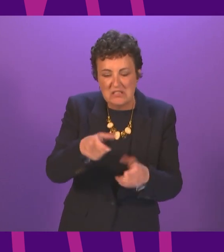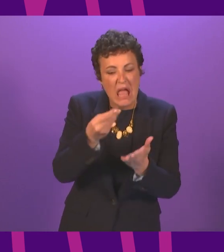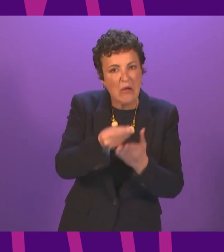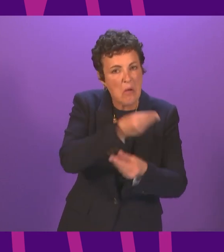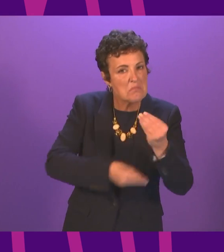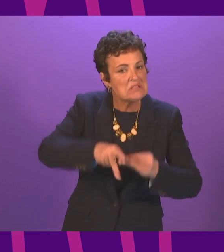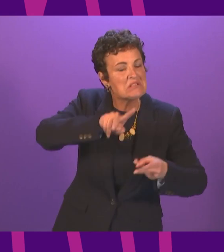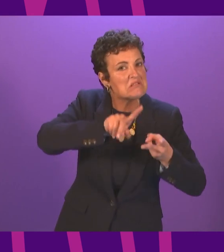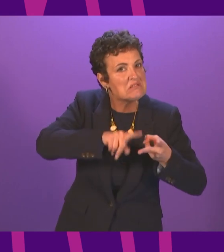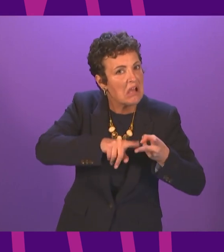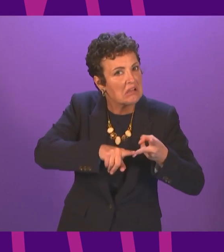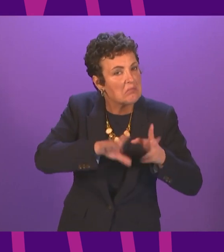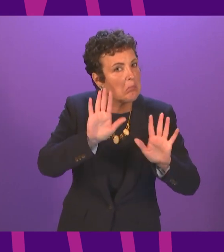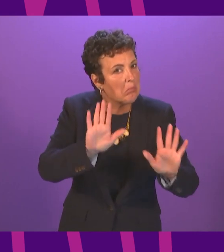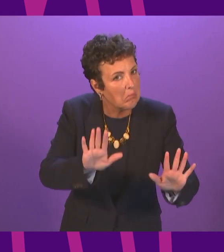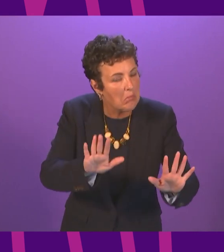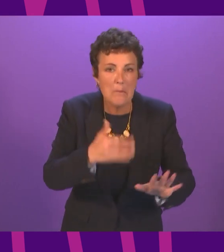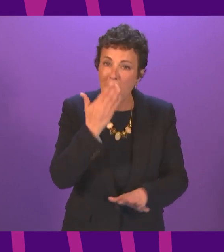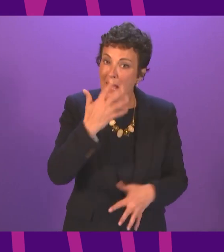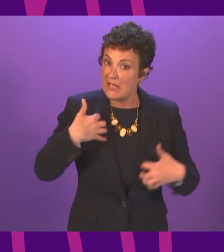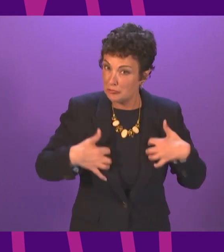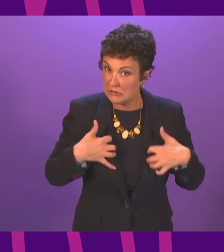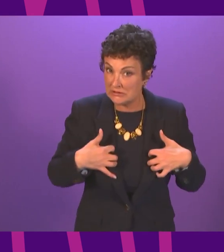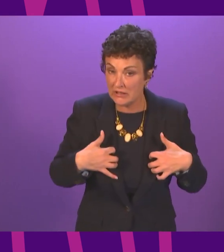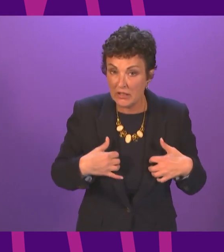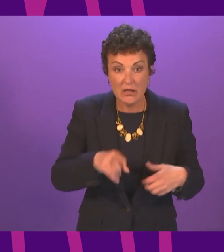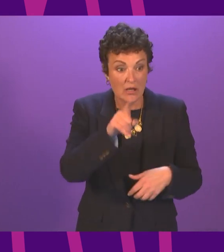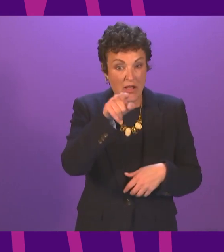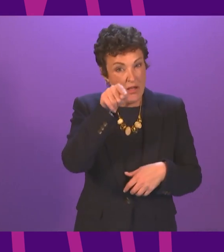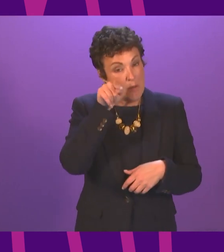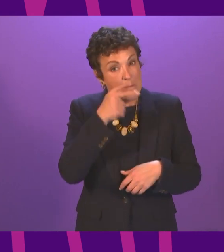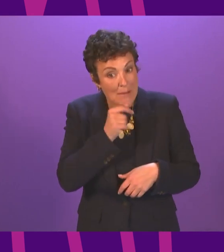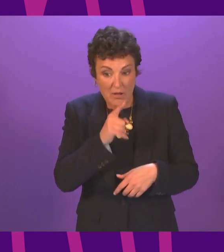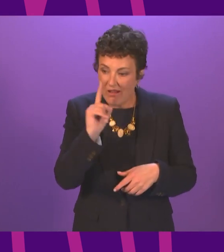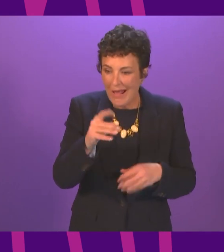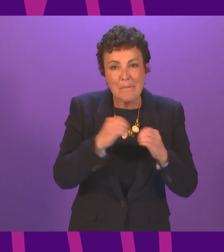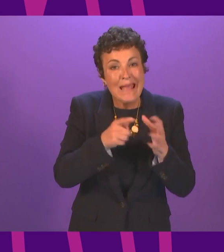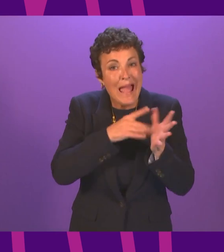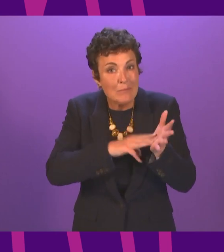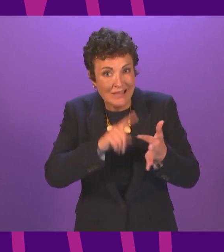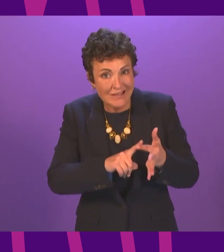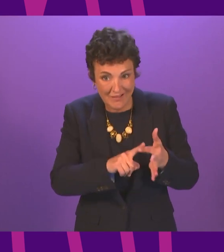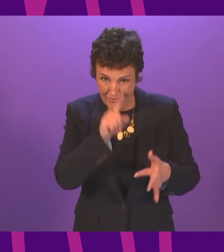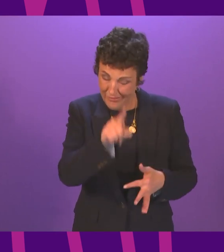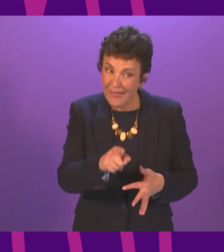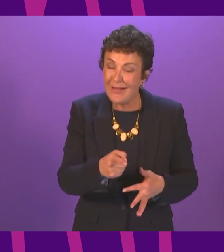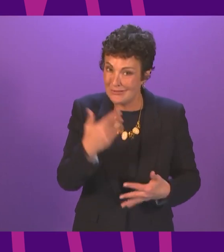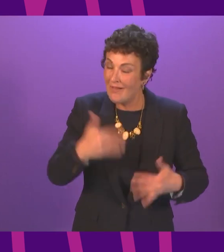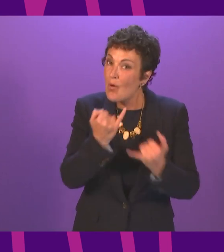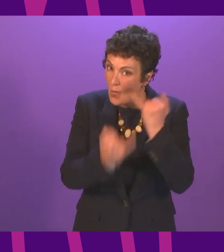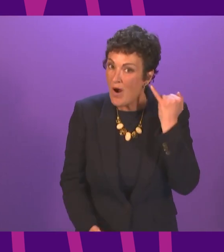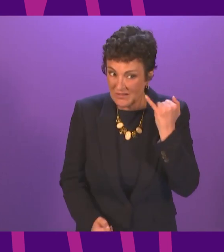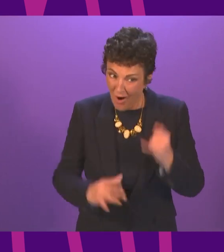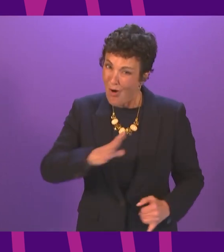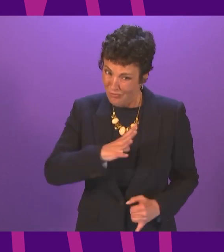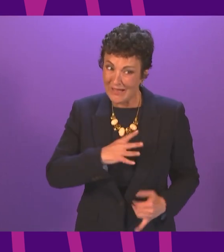COVID has been so much worse for those such as BAME people who already suffer inequality so